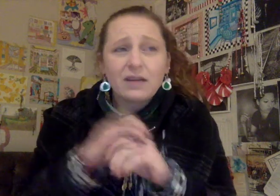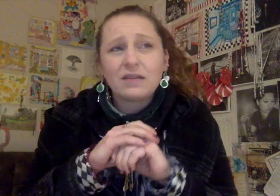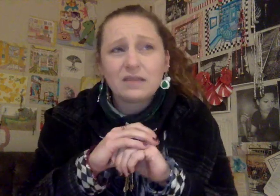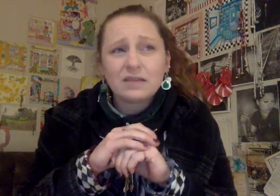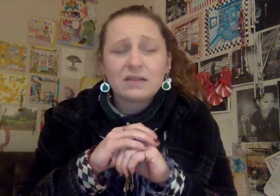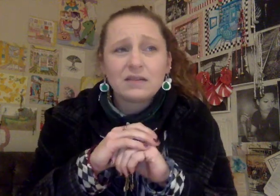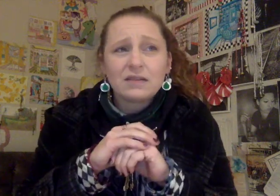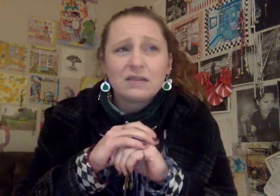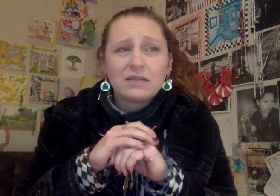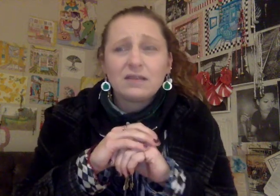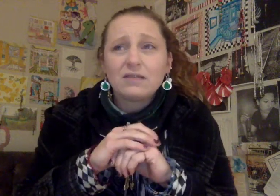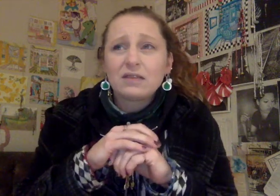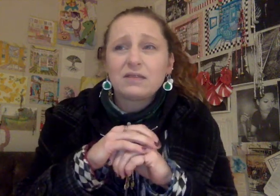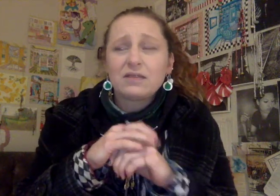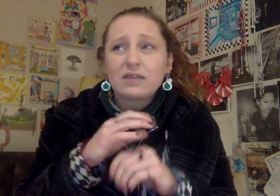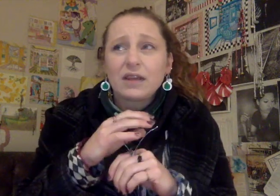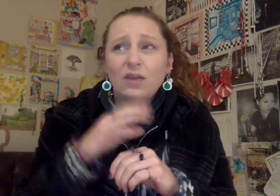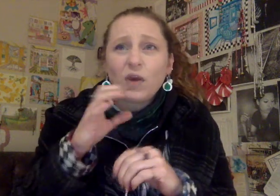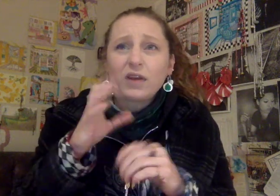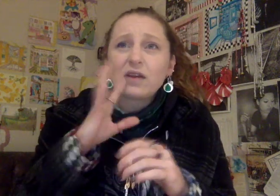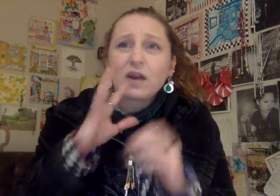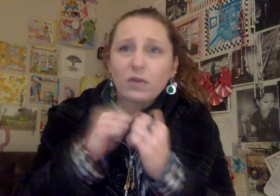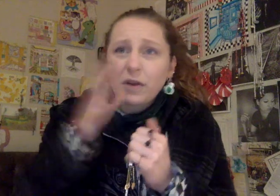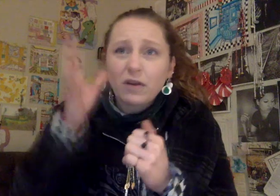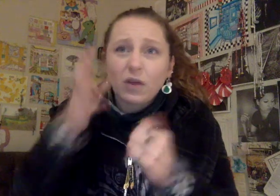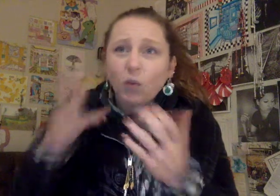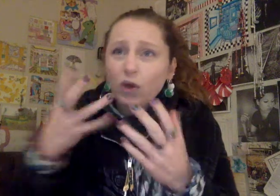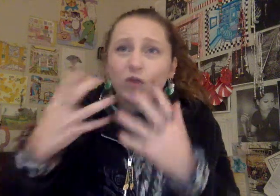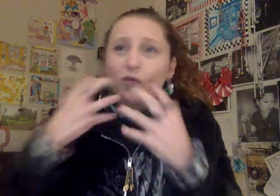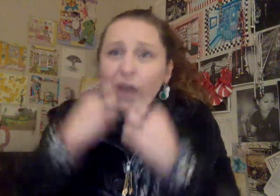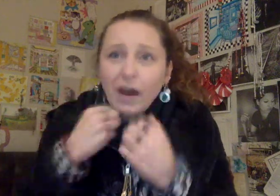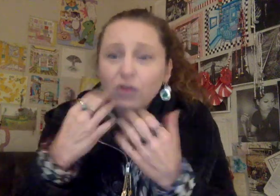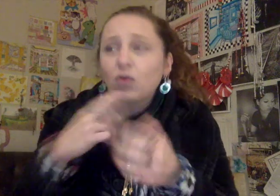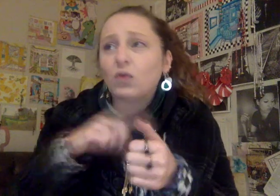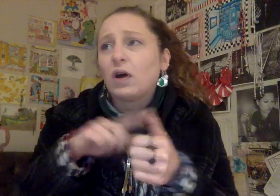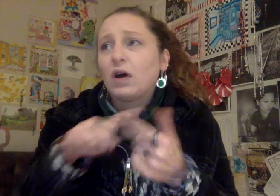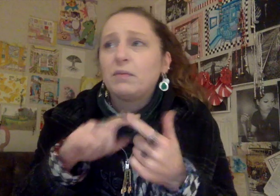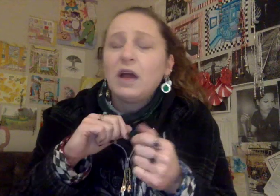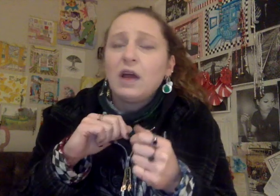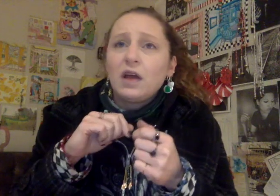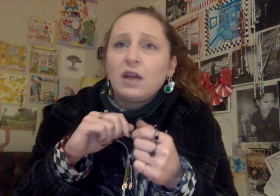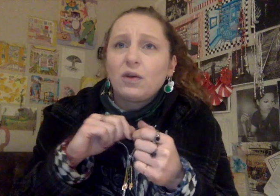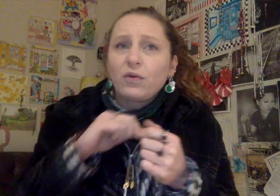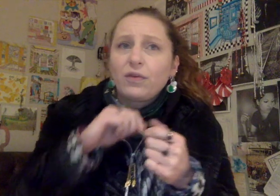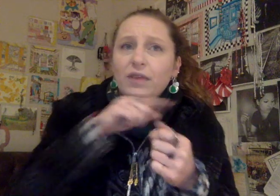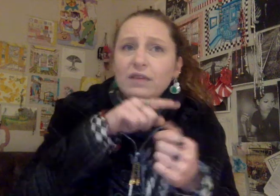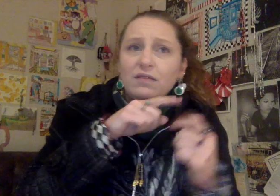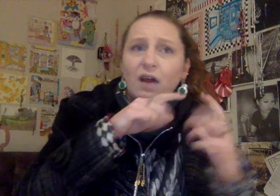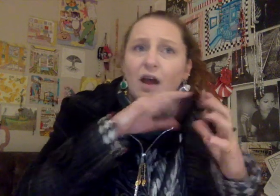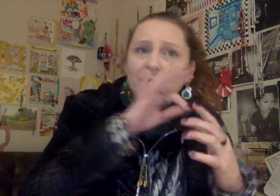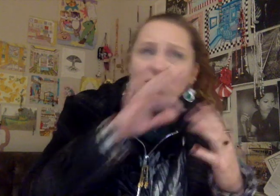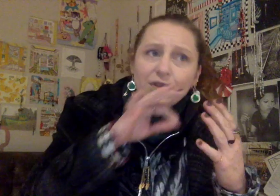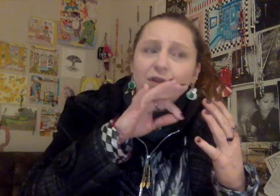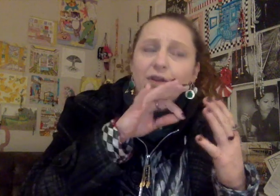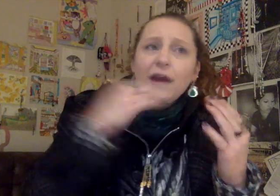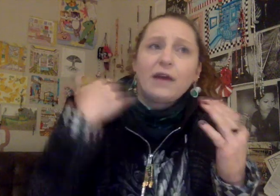you know, so it's like, you want to talk with the parents, like, what do you value? Um, you know, this option has